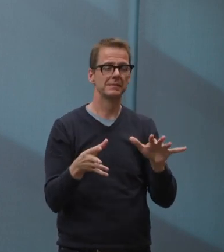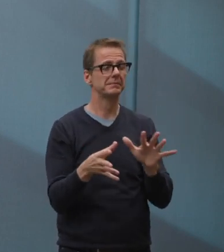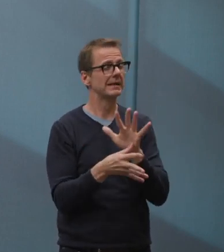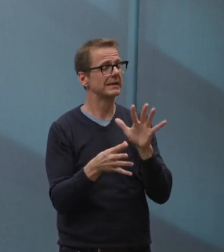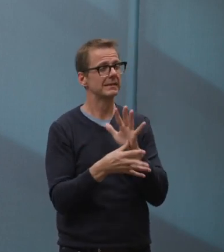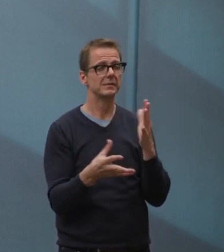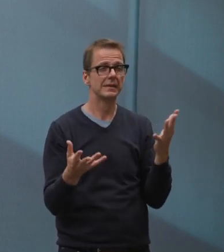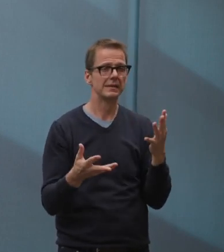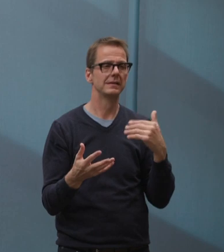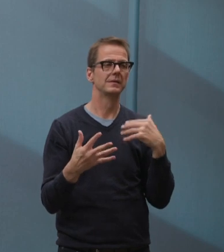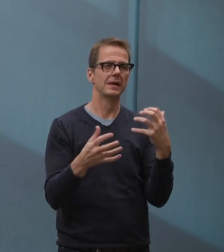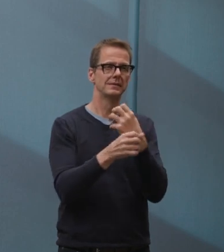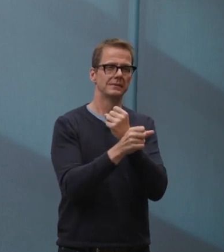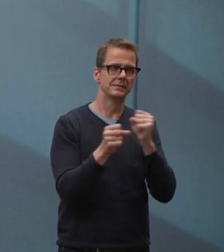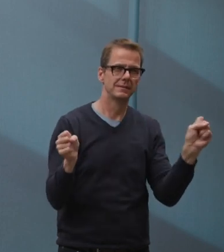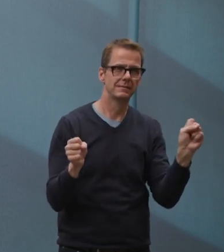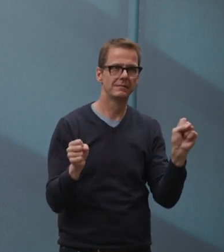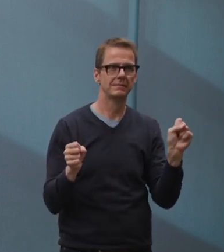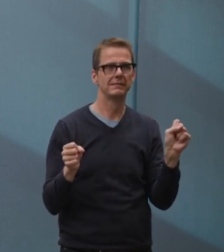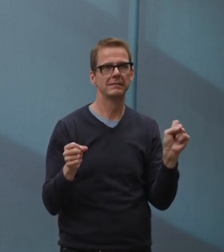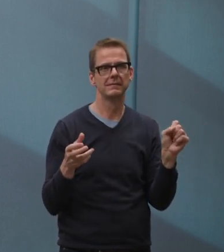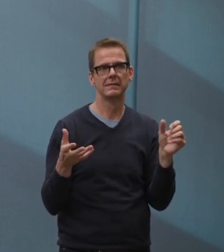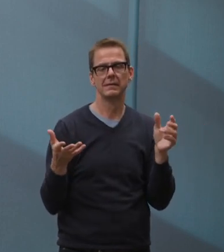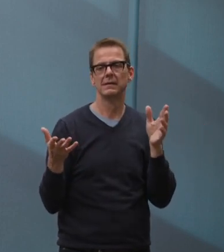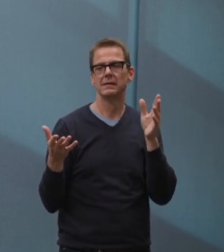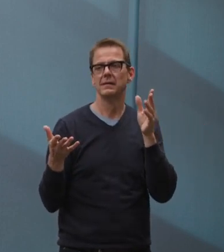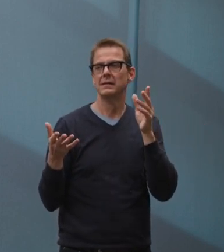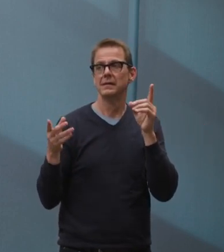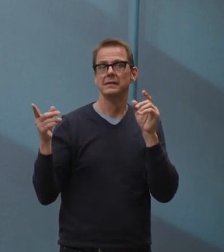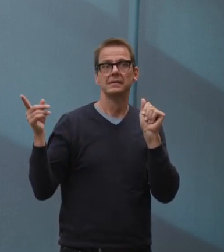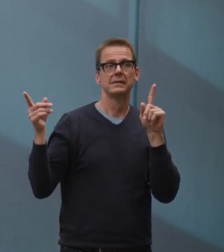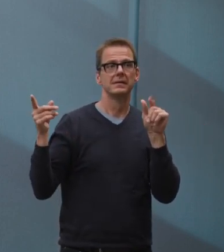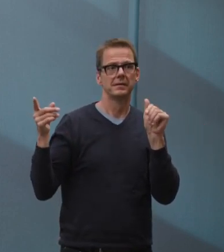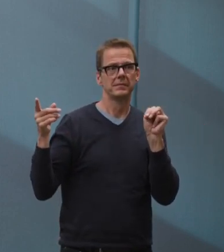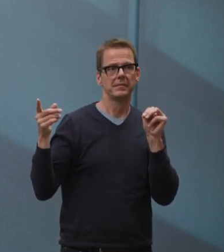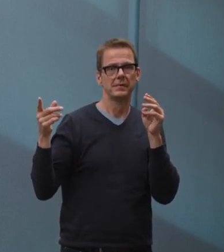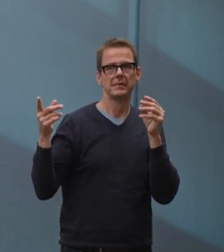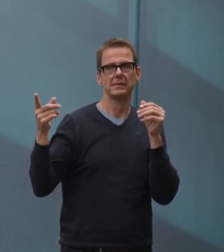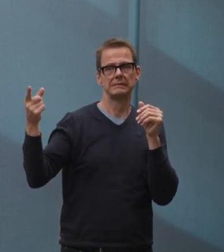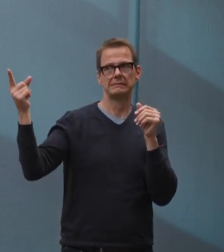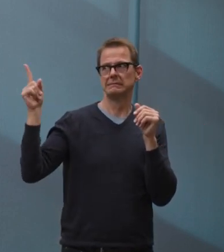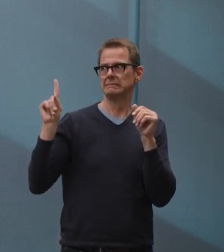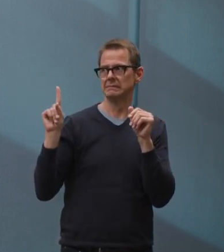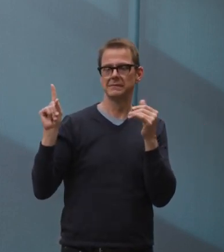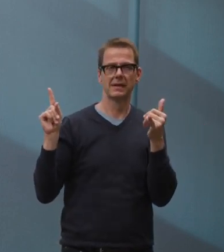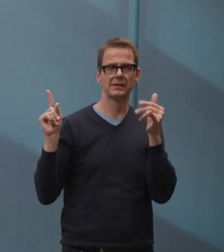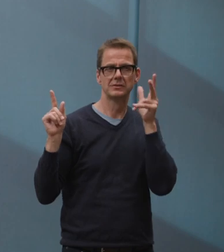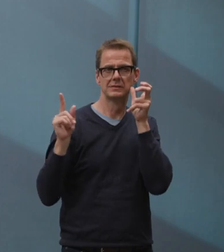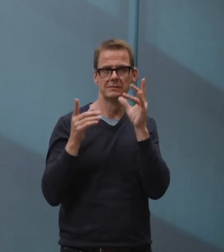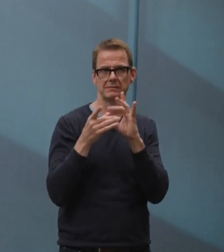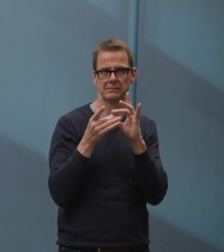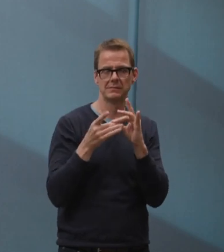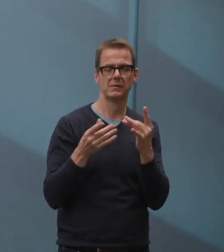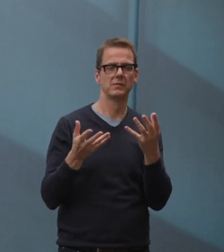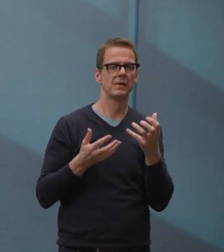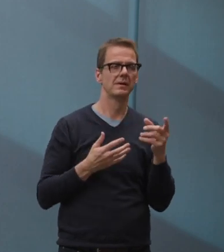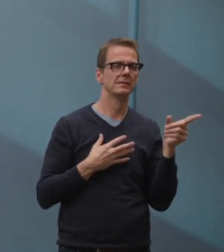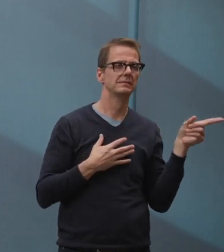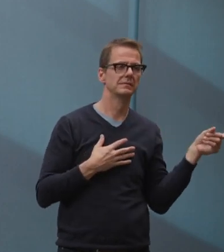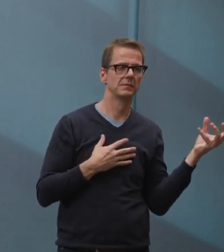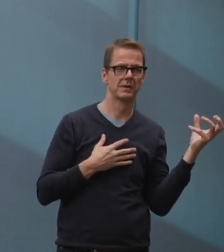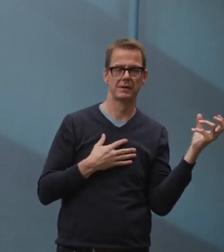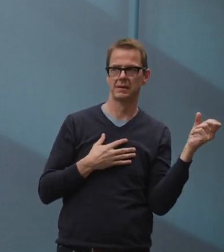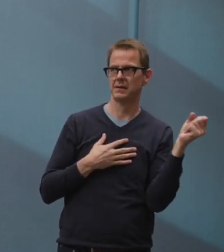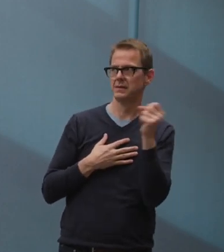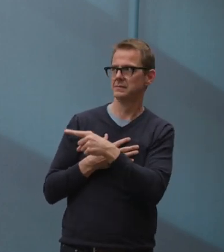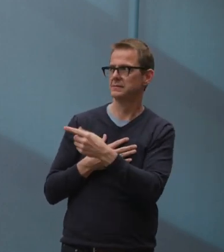be for Adam. Adam, can you just expand upon the five points related to the concerns raised